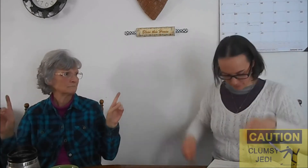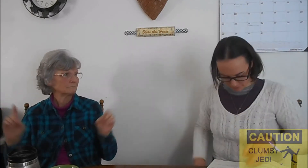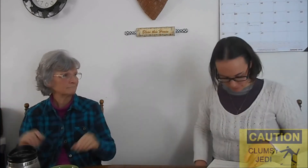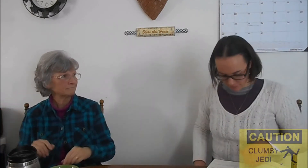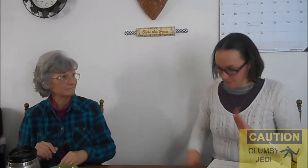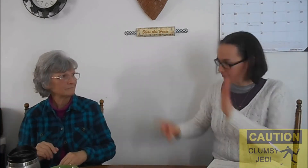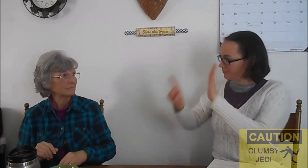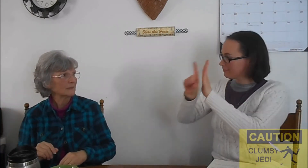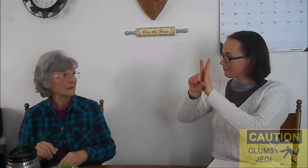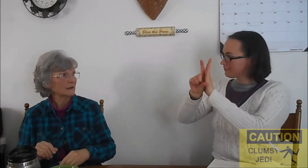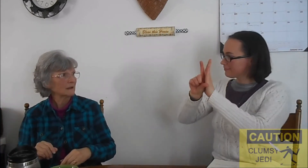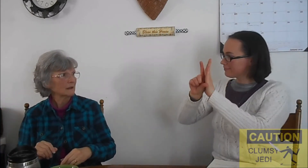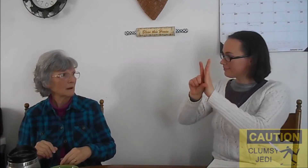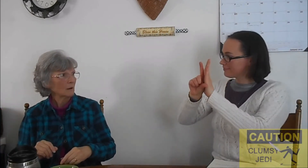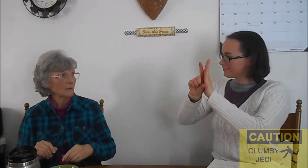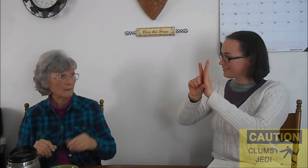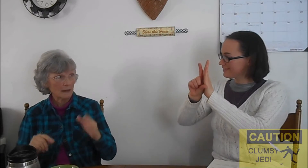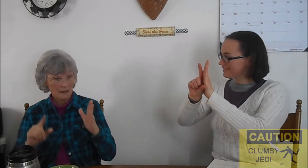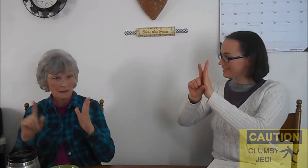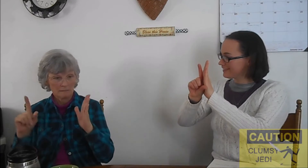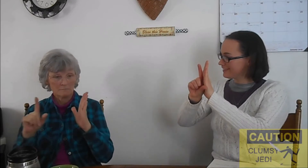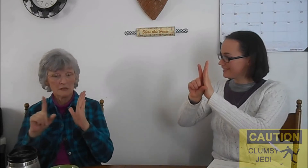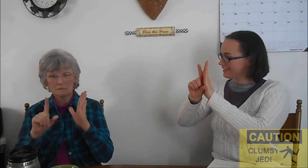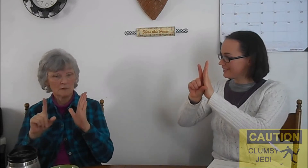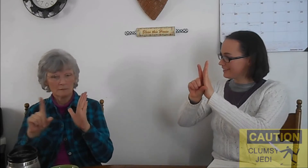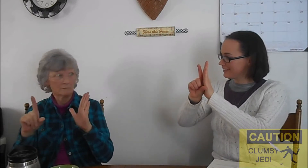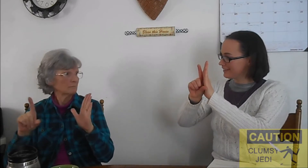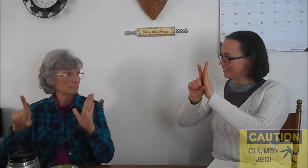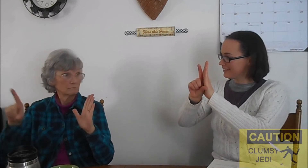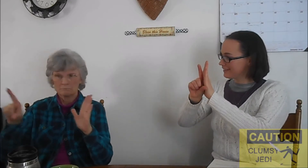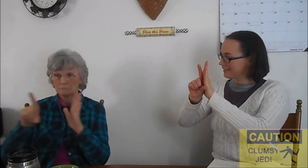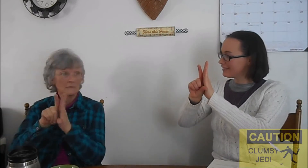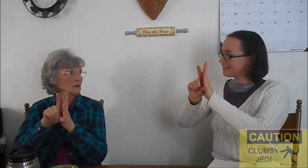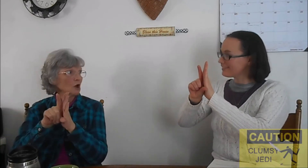mom,